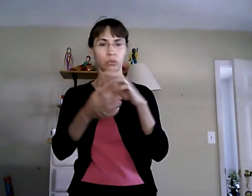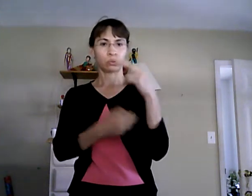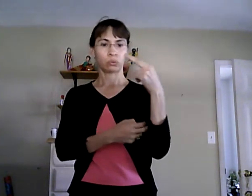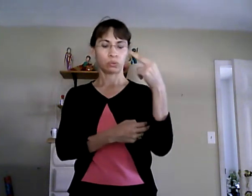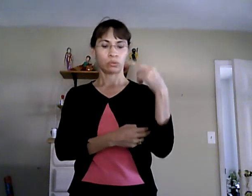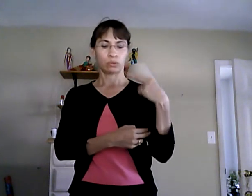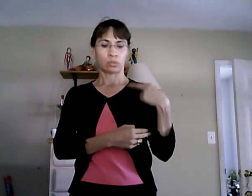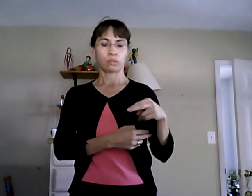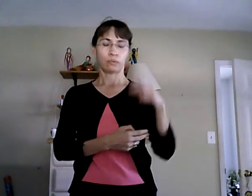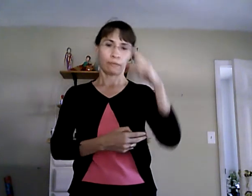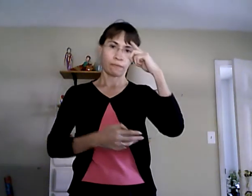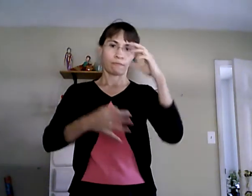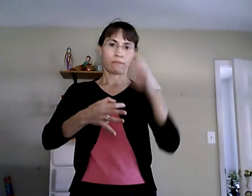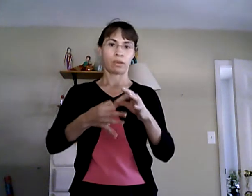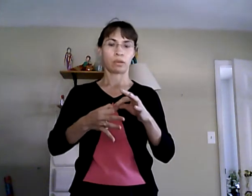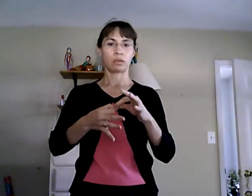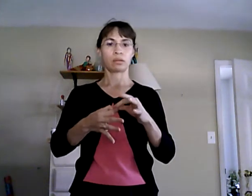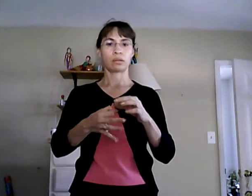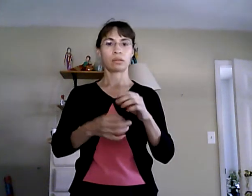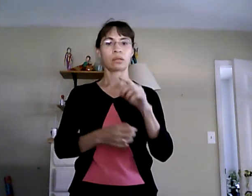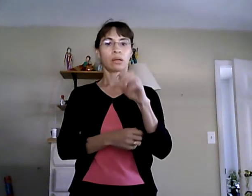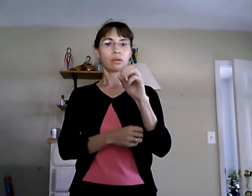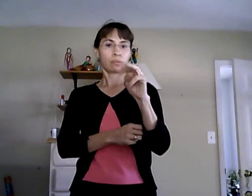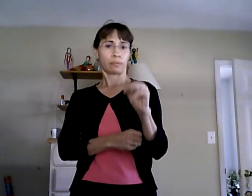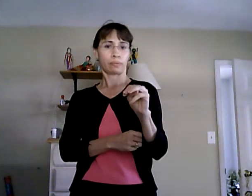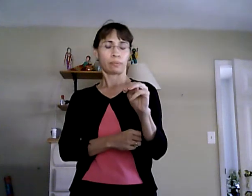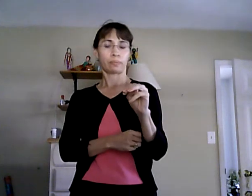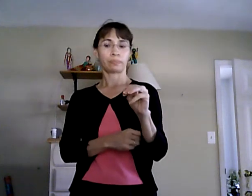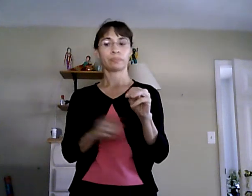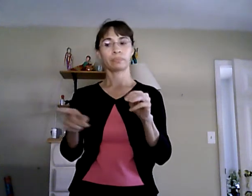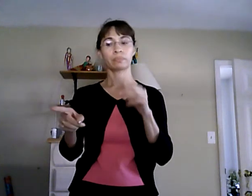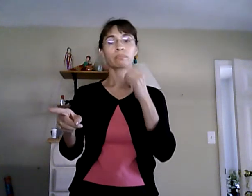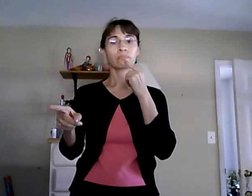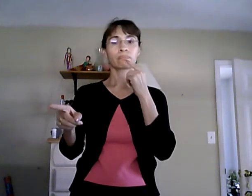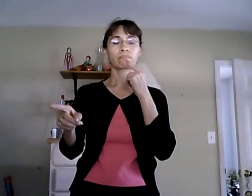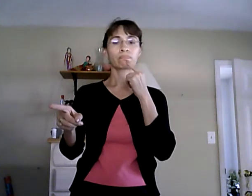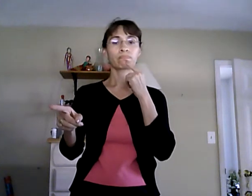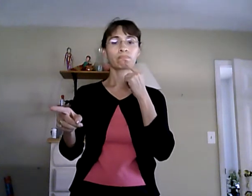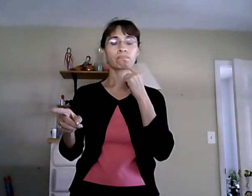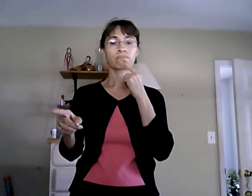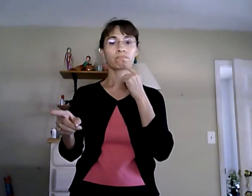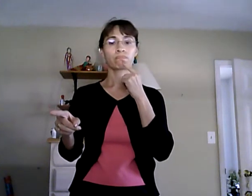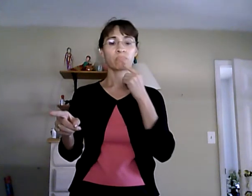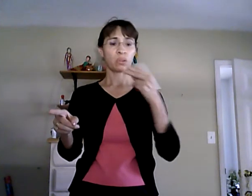this religion is one of the oldest ones in the world